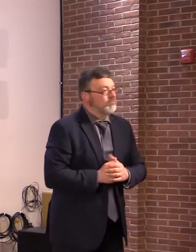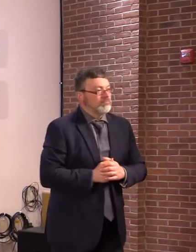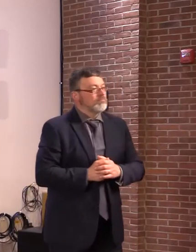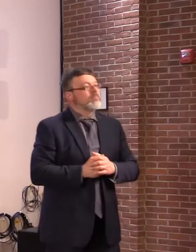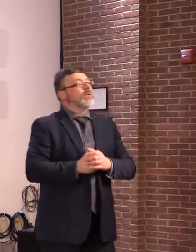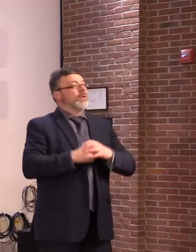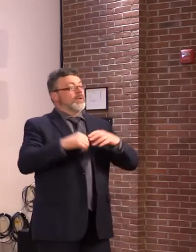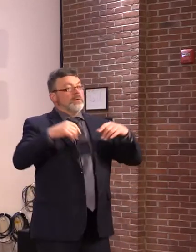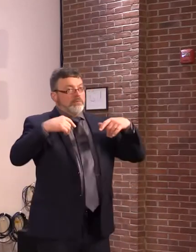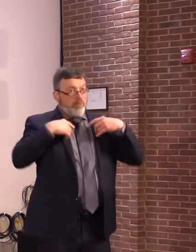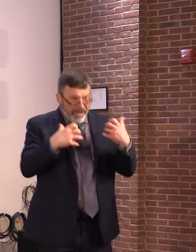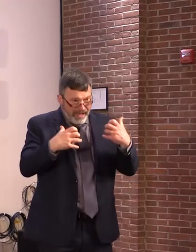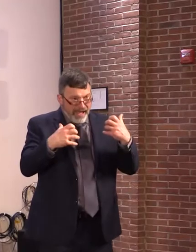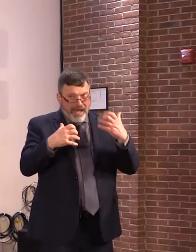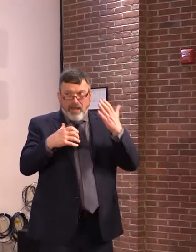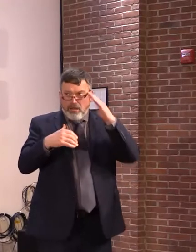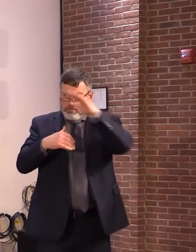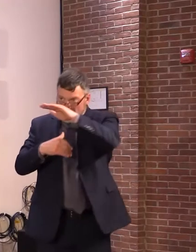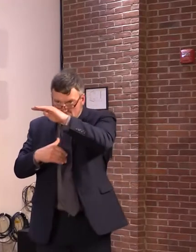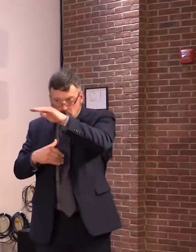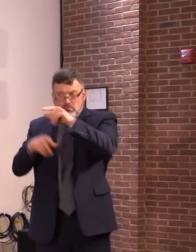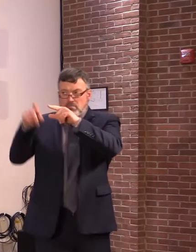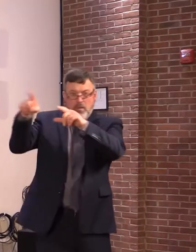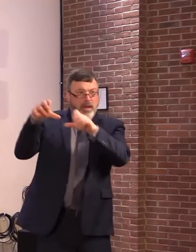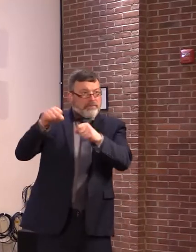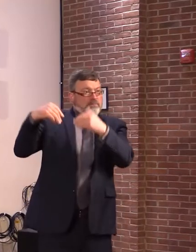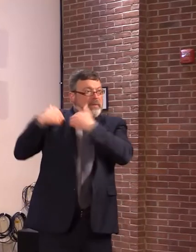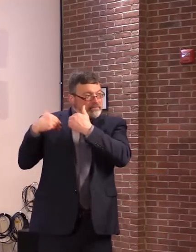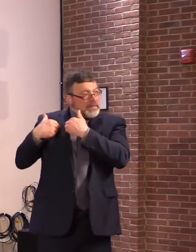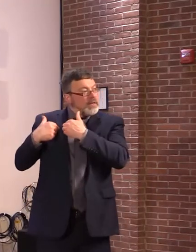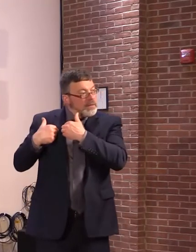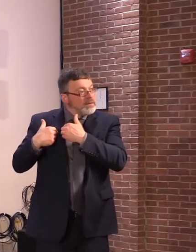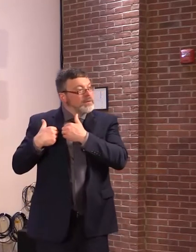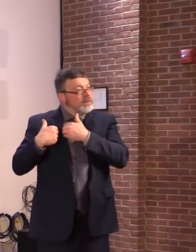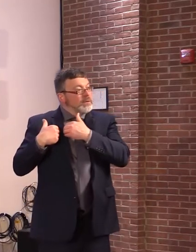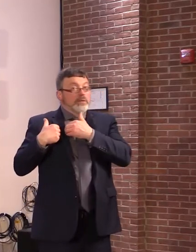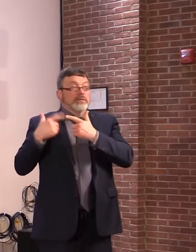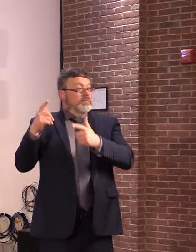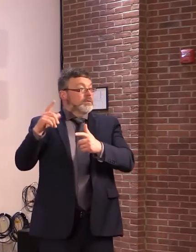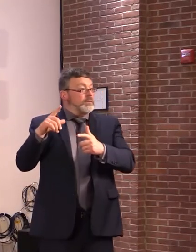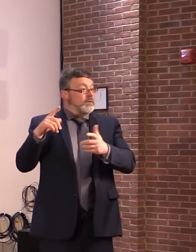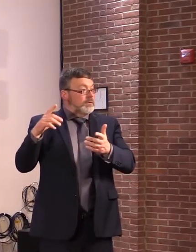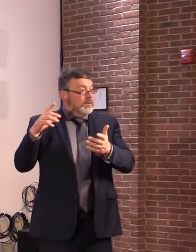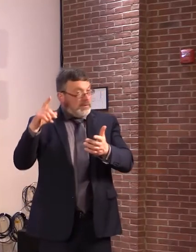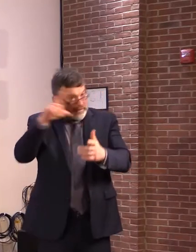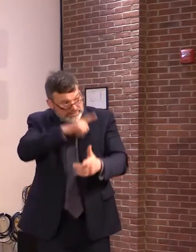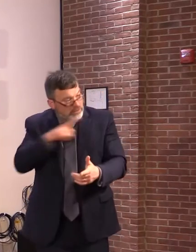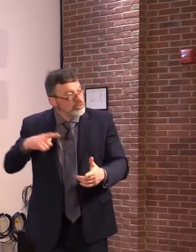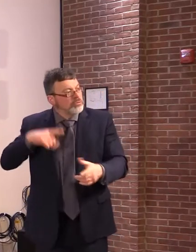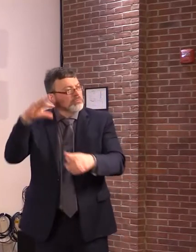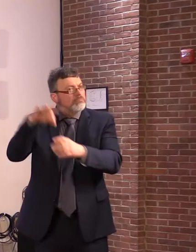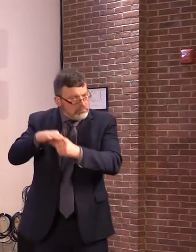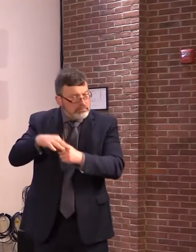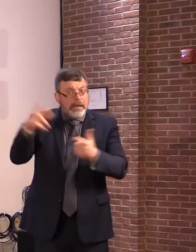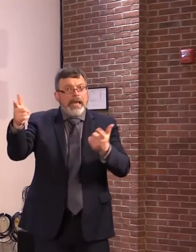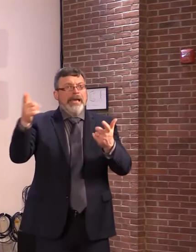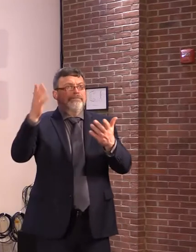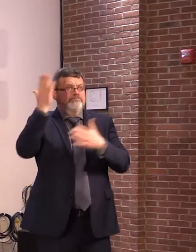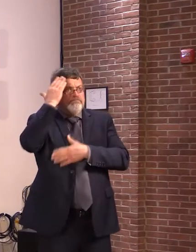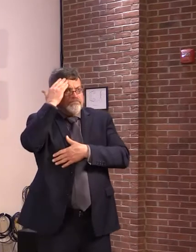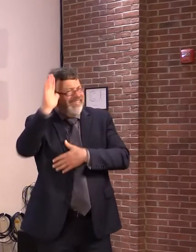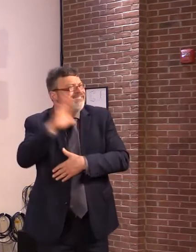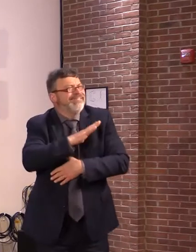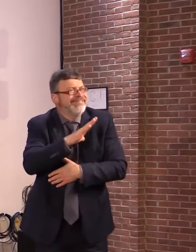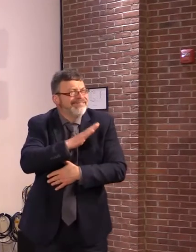again, maybe their intent, maybe the intent of this legislature was different, but as I've been reminded many, many